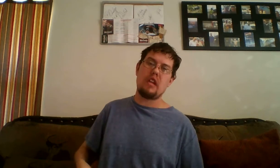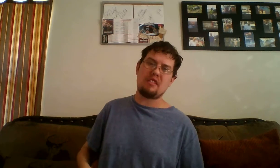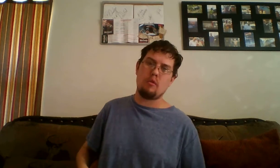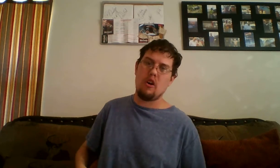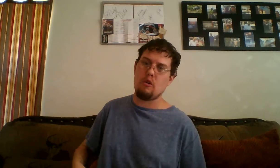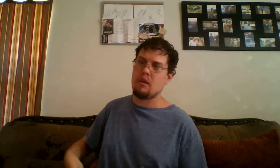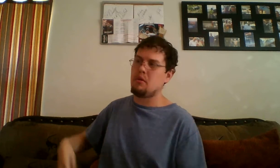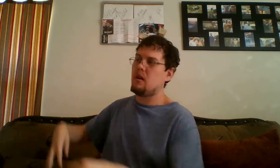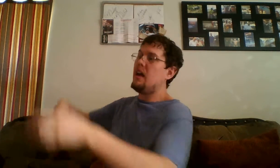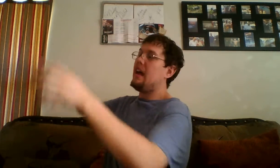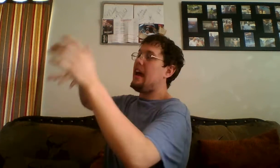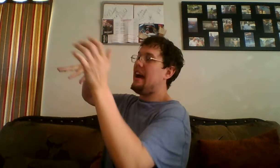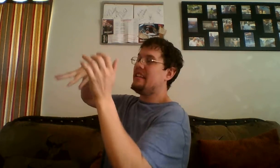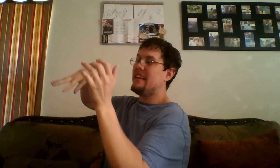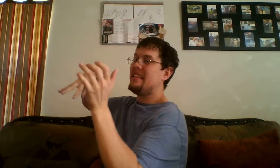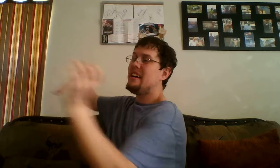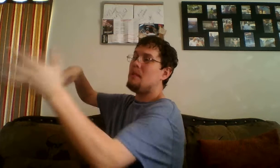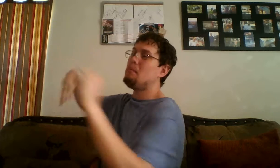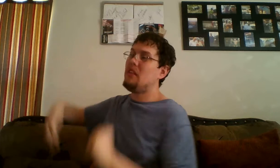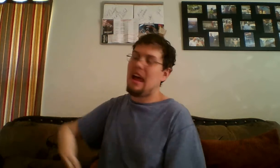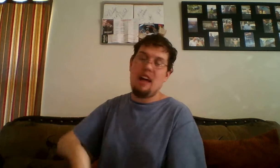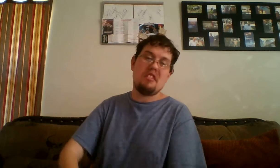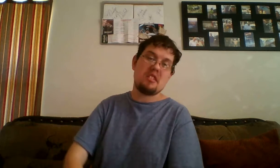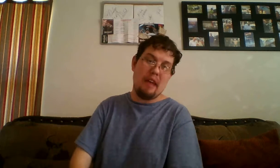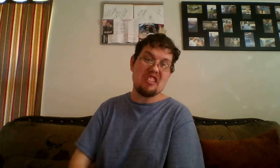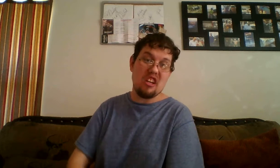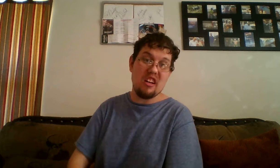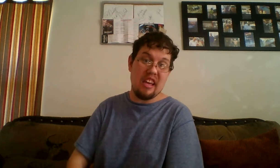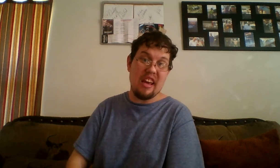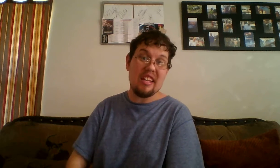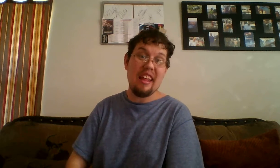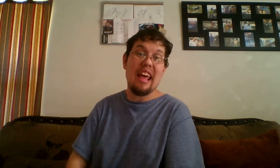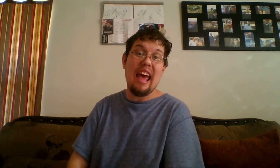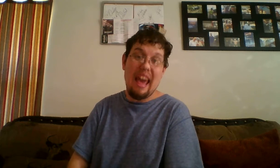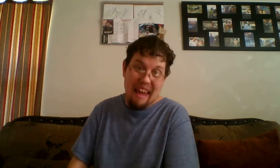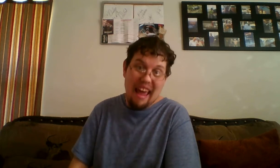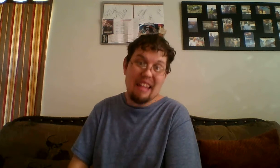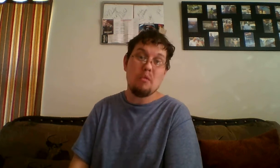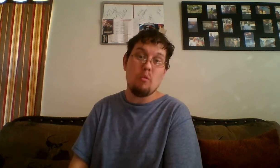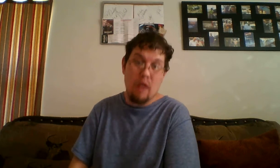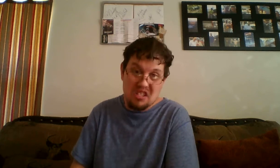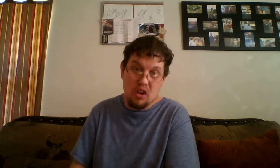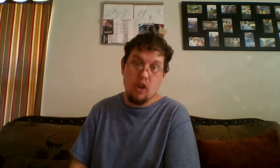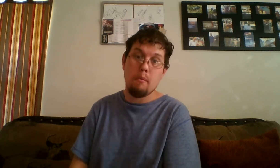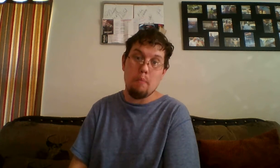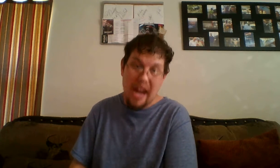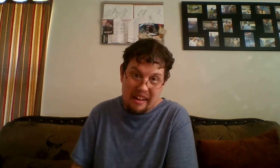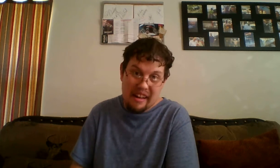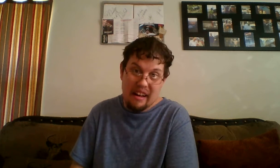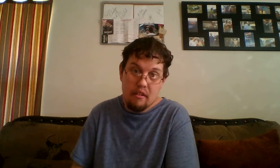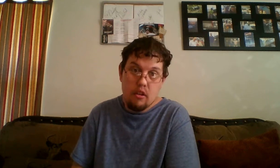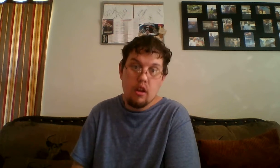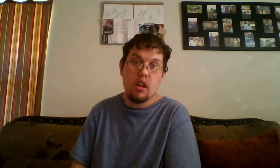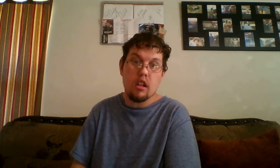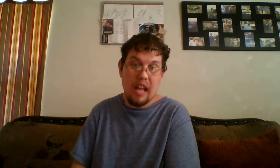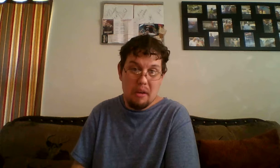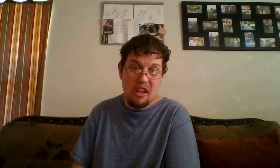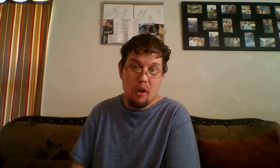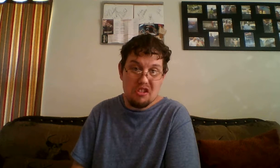at the Royal Rumble. And, then, them have this match again at Wrestlemania. Let me know what